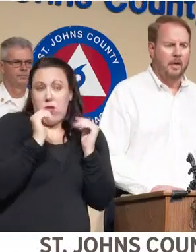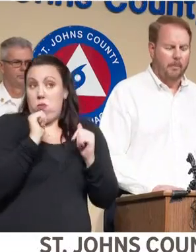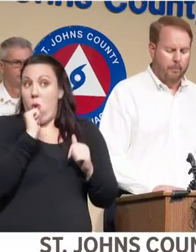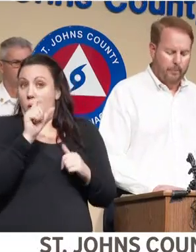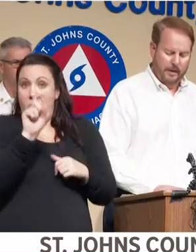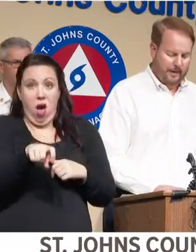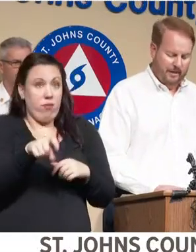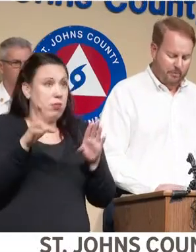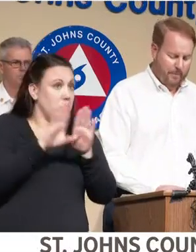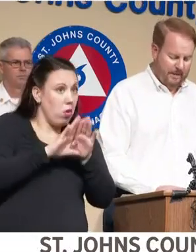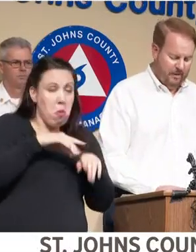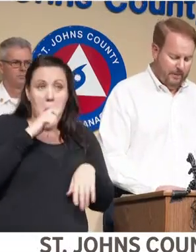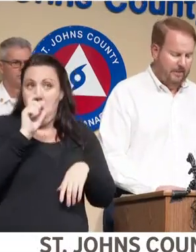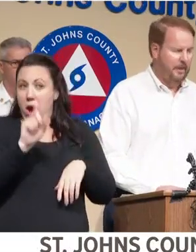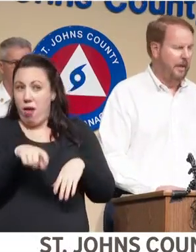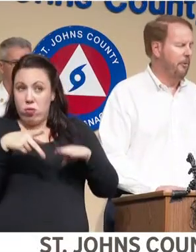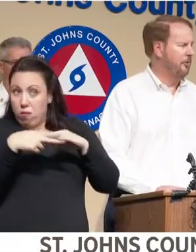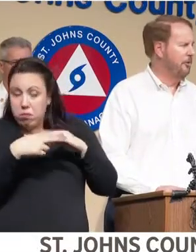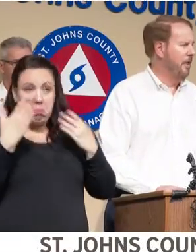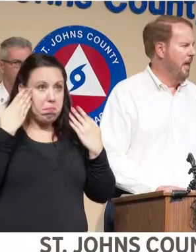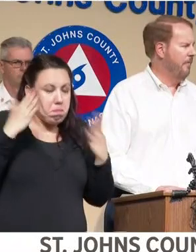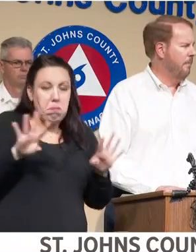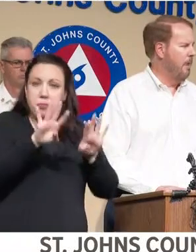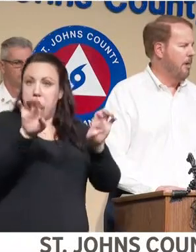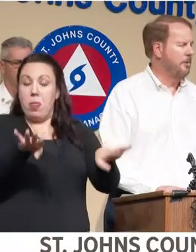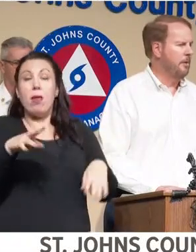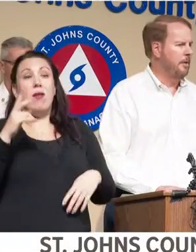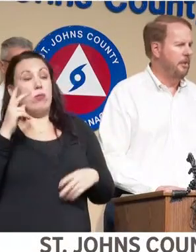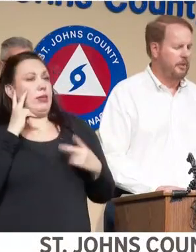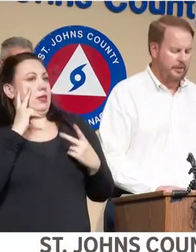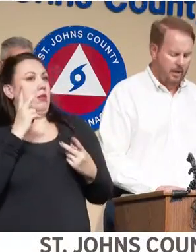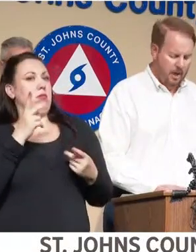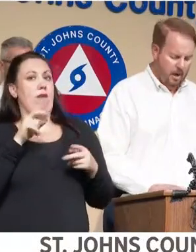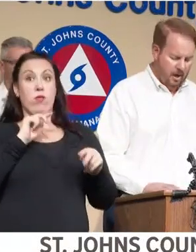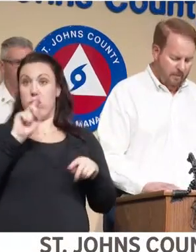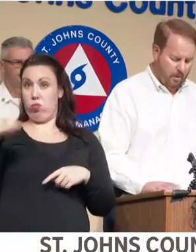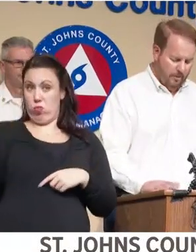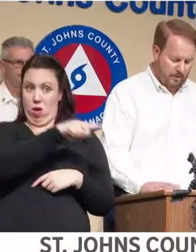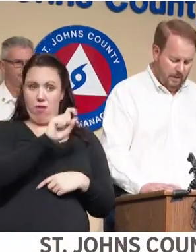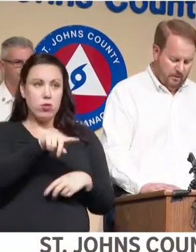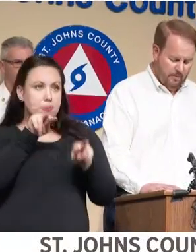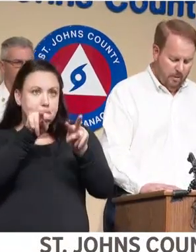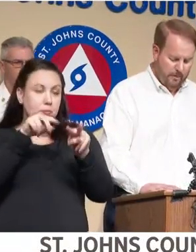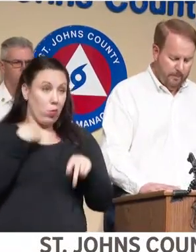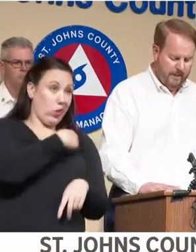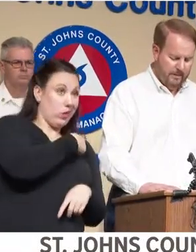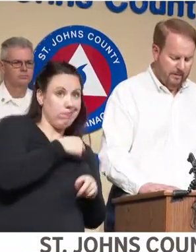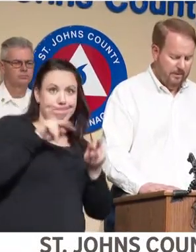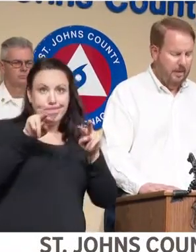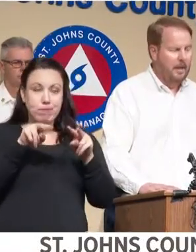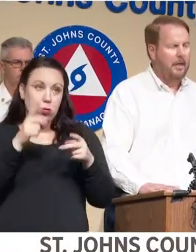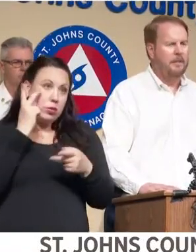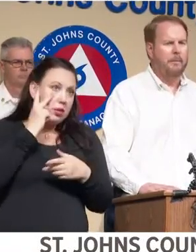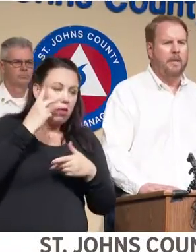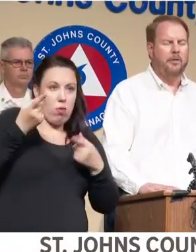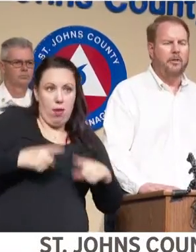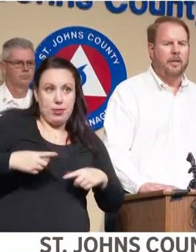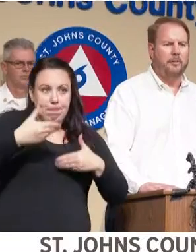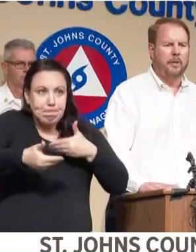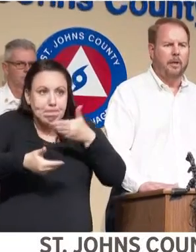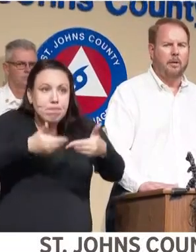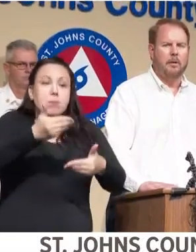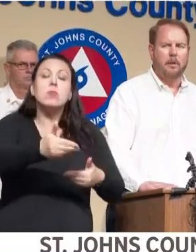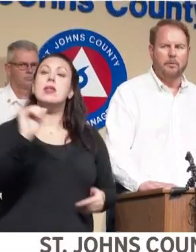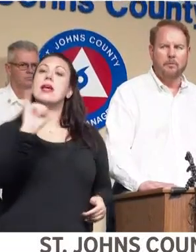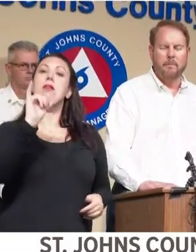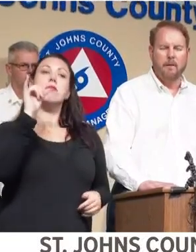closed, but it remains to be seen. You're just going to have to monitor conditions on a moment-to-moment basis. As I mentioned